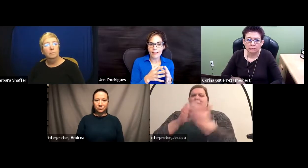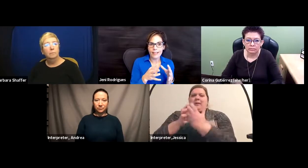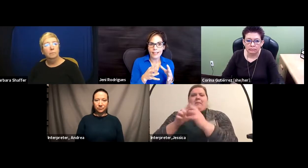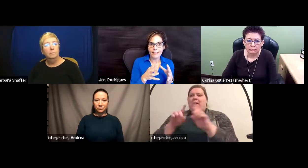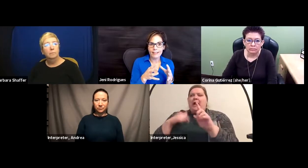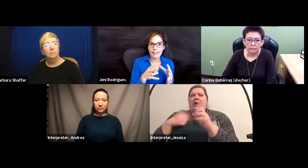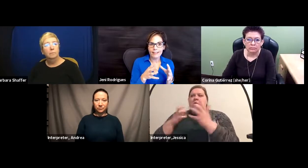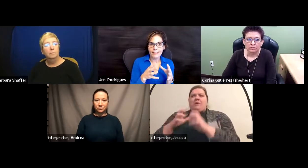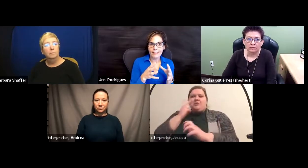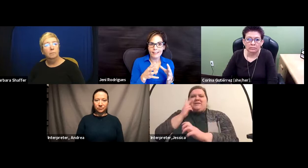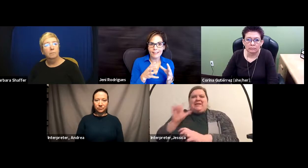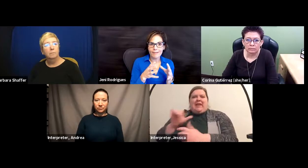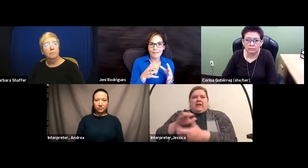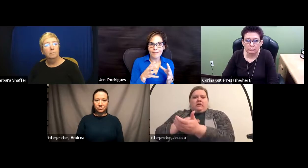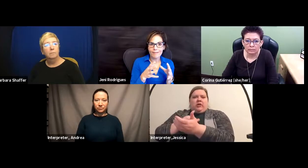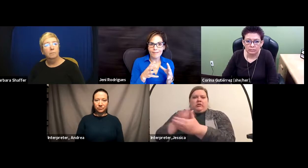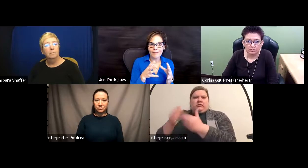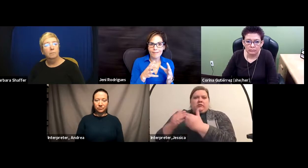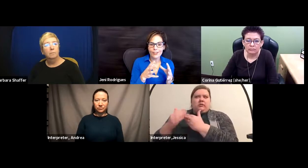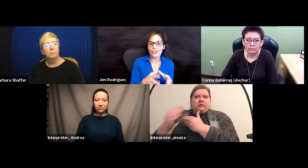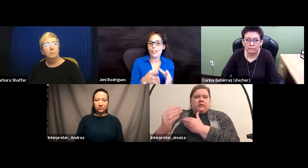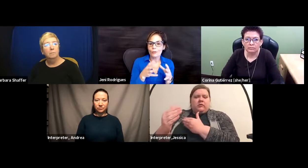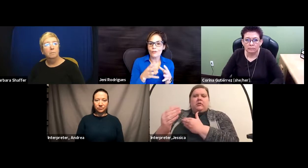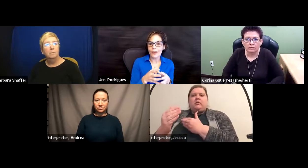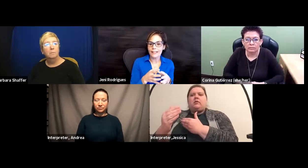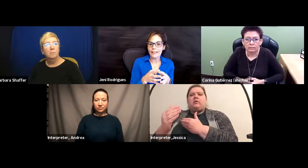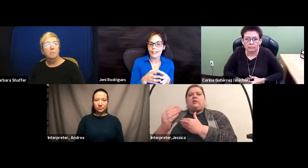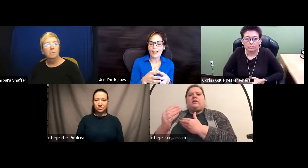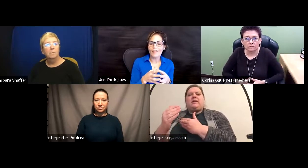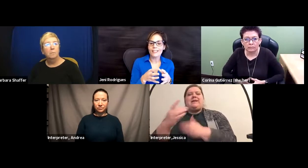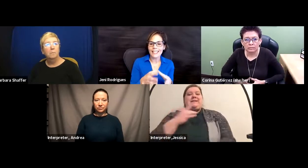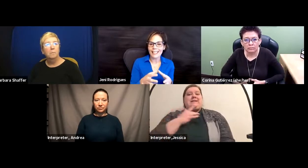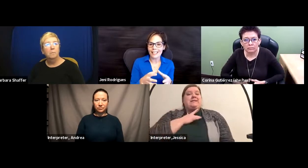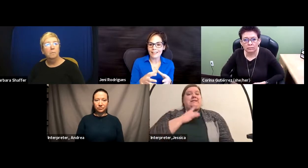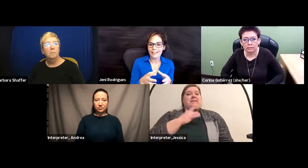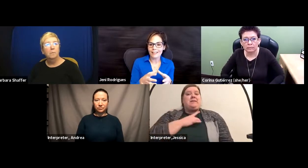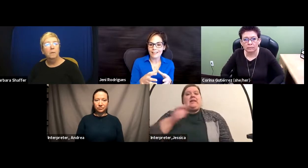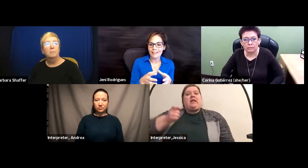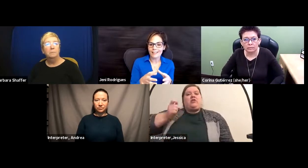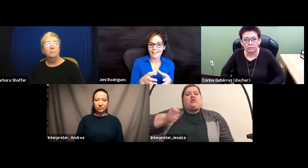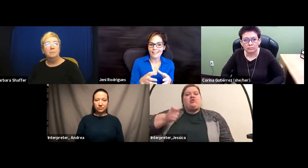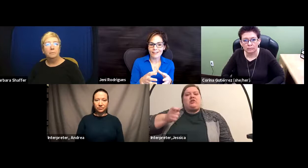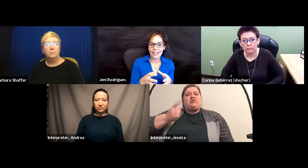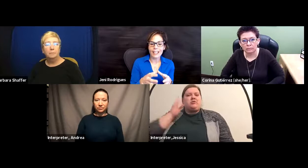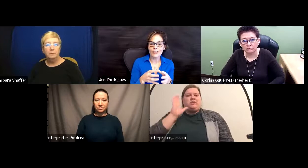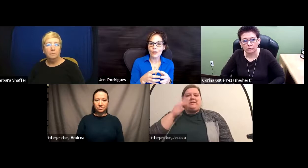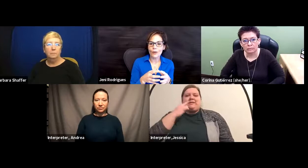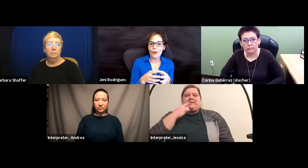The judge will find that they don't have standing. Right? And so